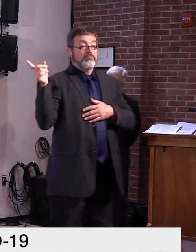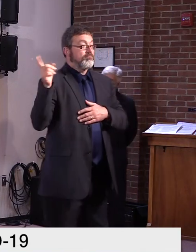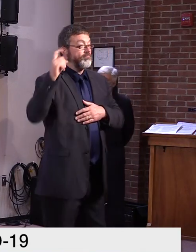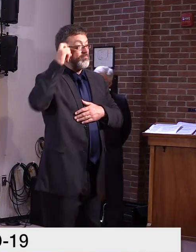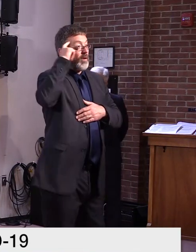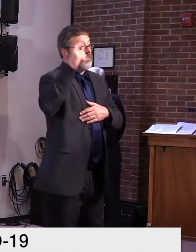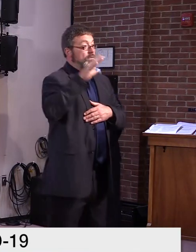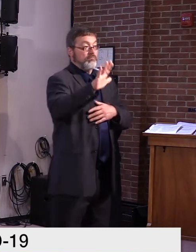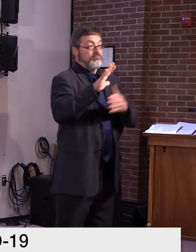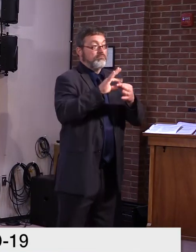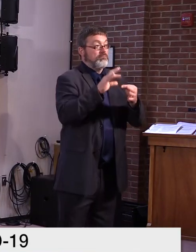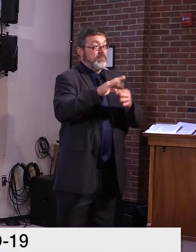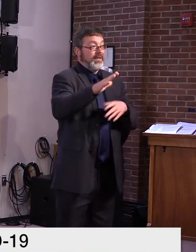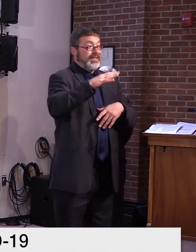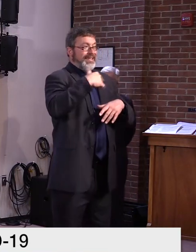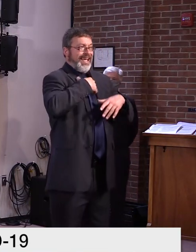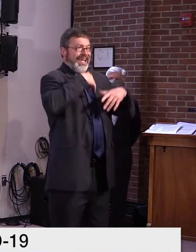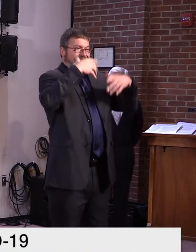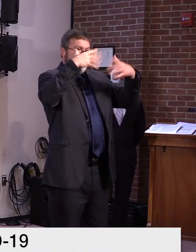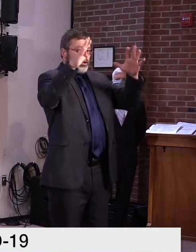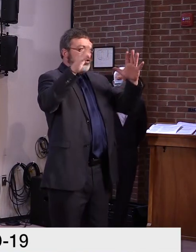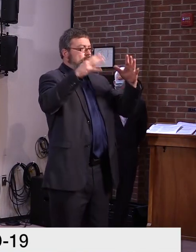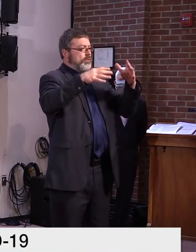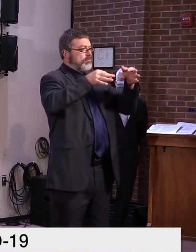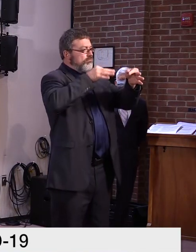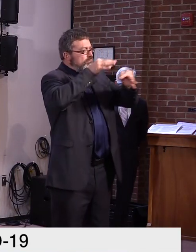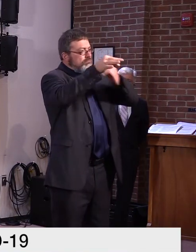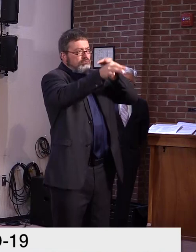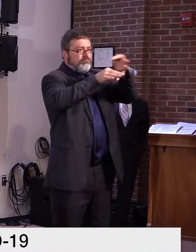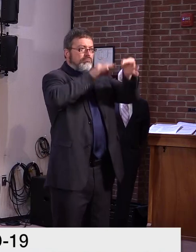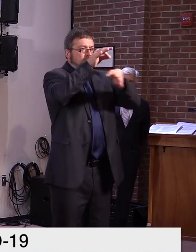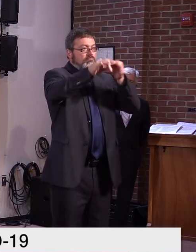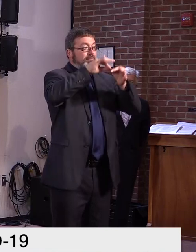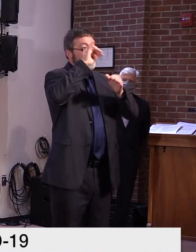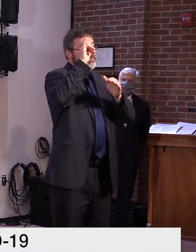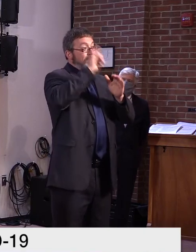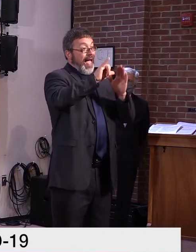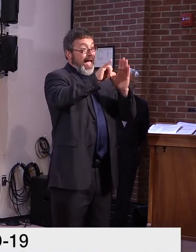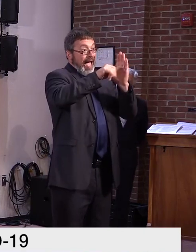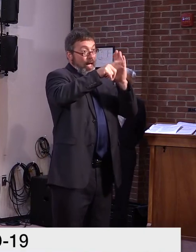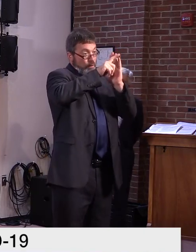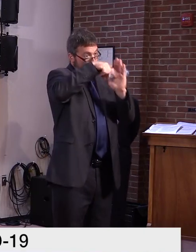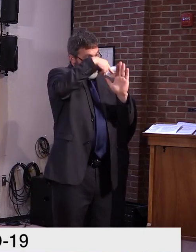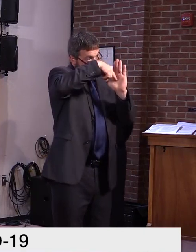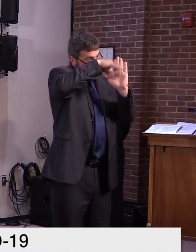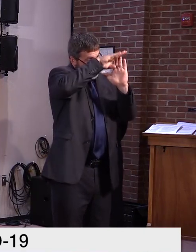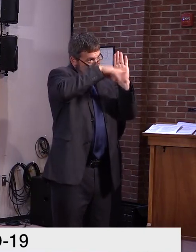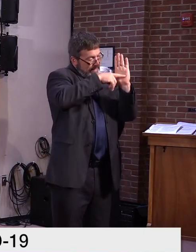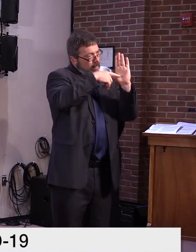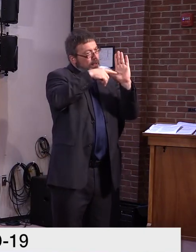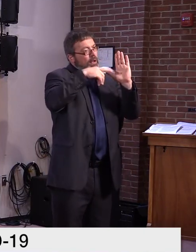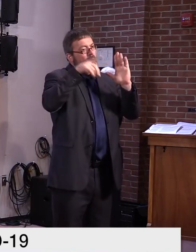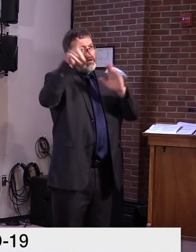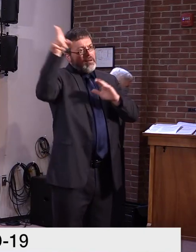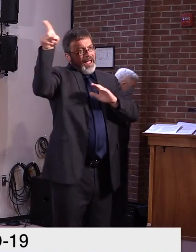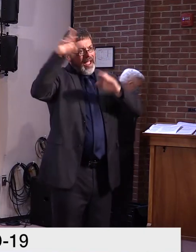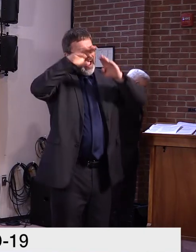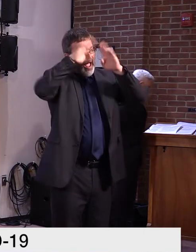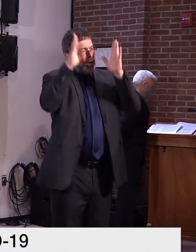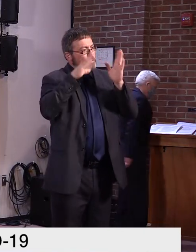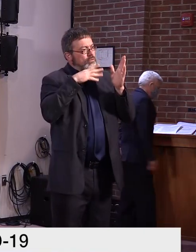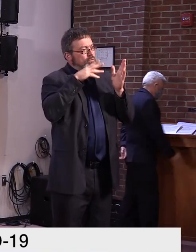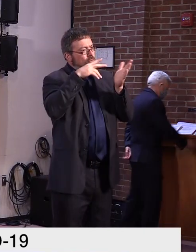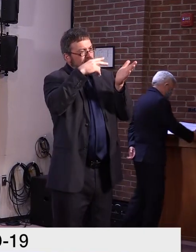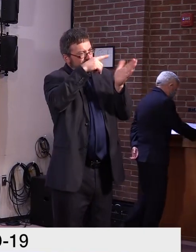has to go to the, uh, it's, it still has to be passed by the, the house. I think they're planning to try and do that today, uh, then get sent to the Senate,